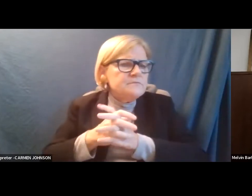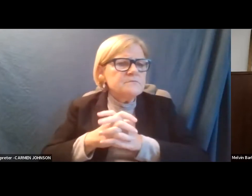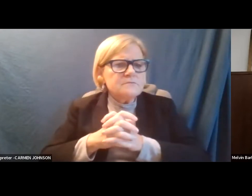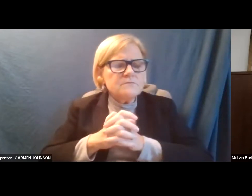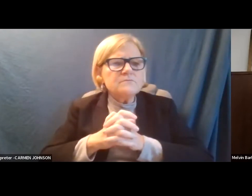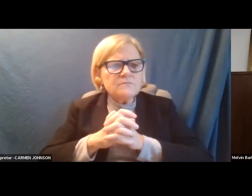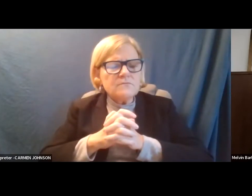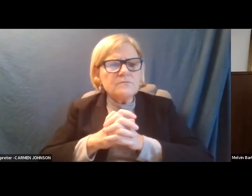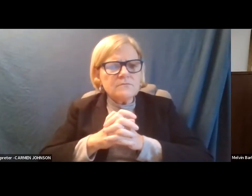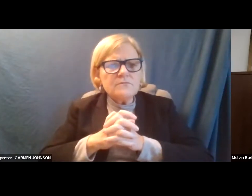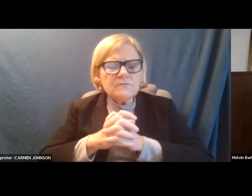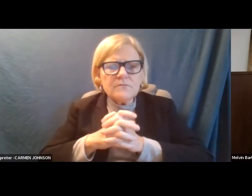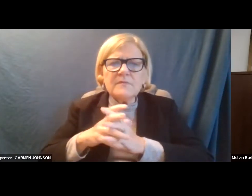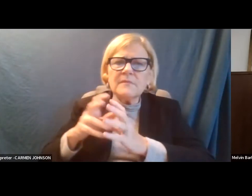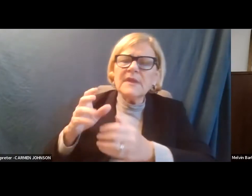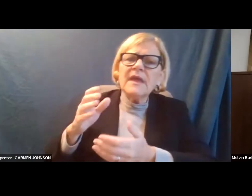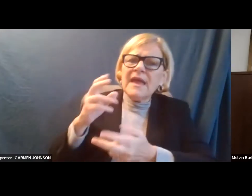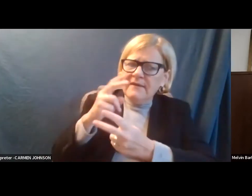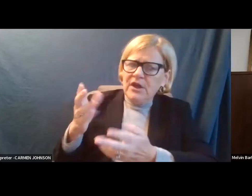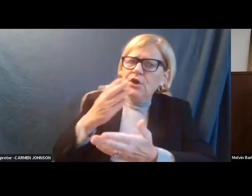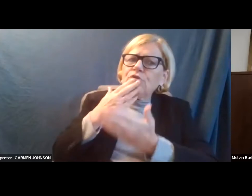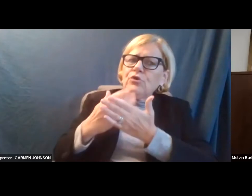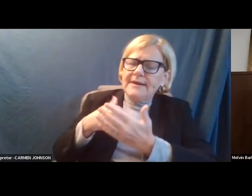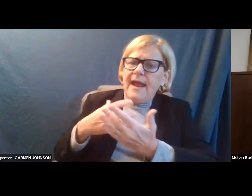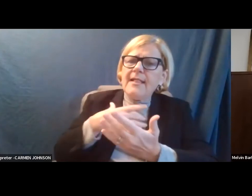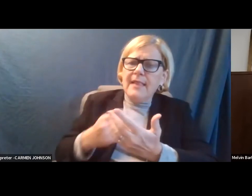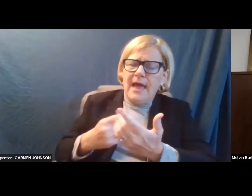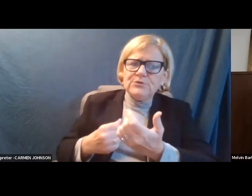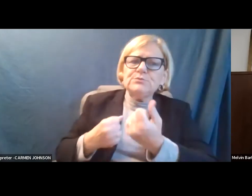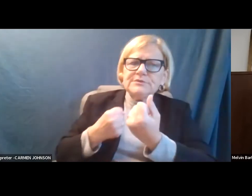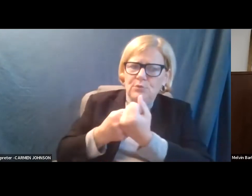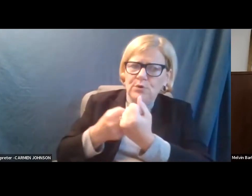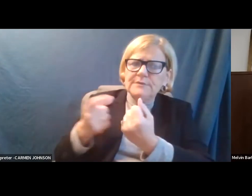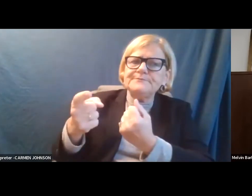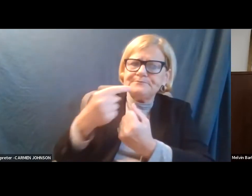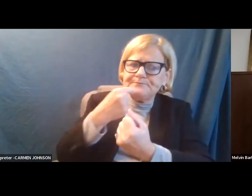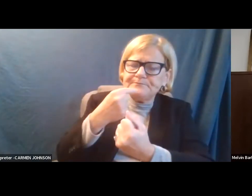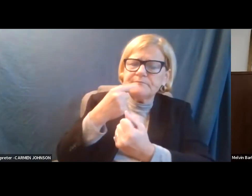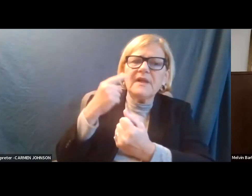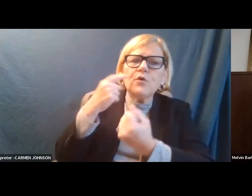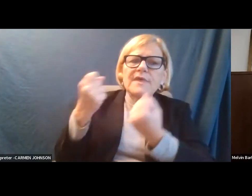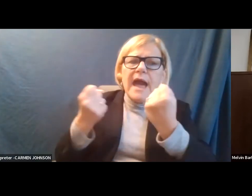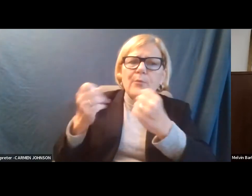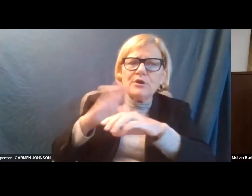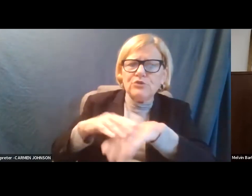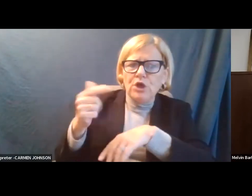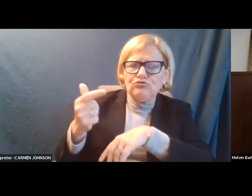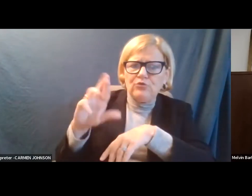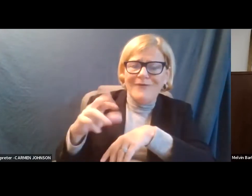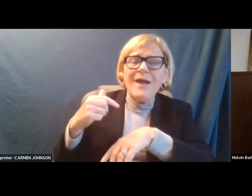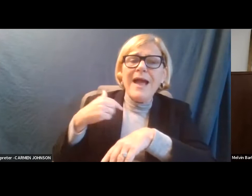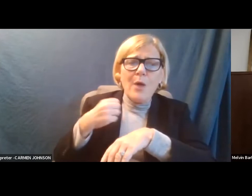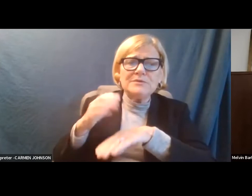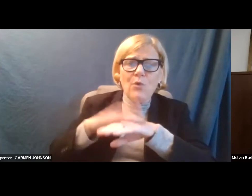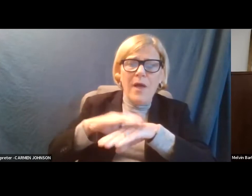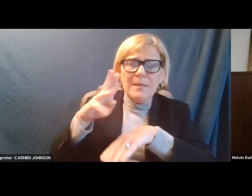Um, very good. And if I could piggyback on that, Mr. Verse, especially as it pertains to the operators on Grand River, I was on the